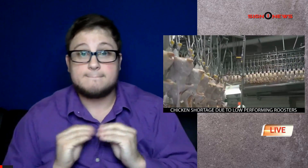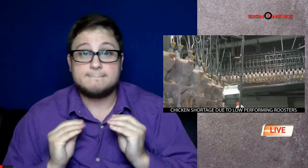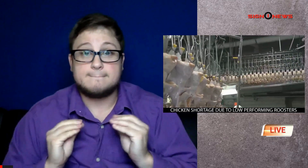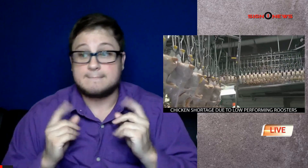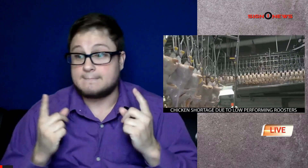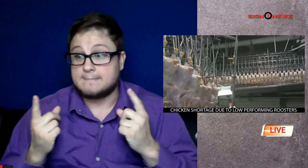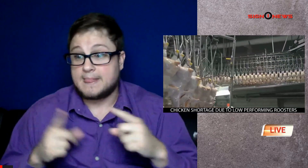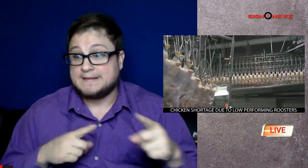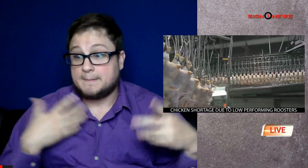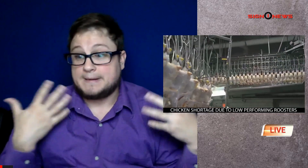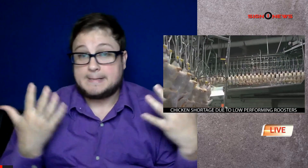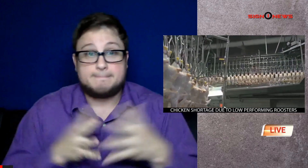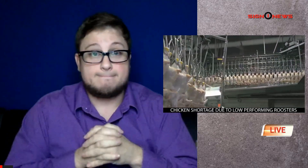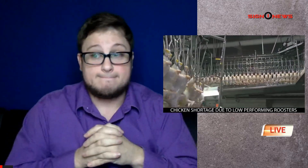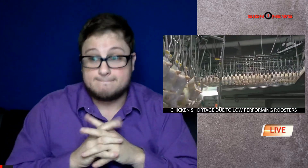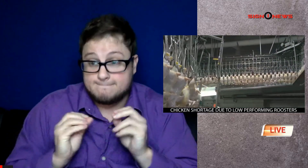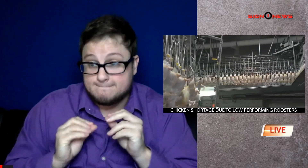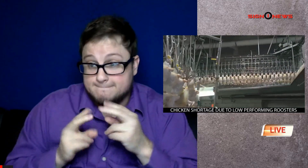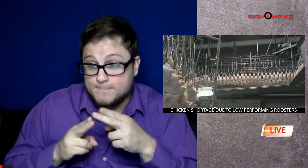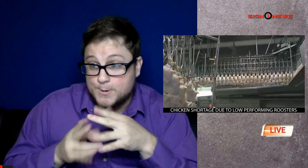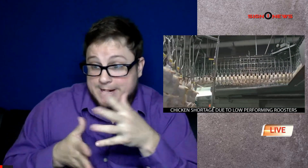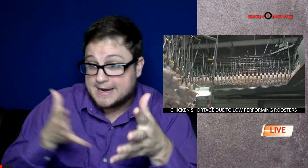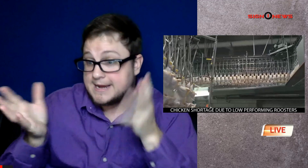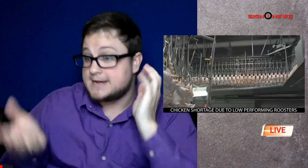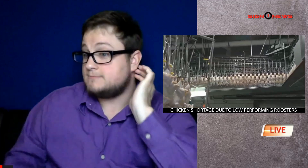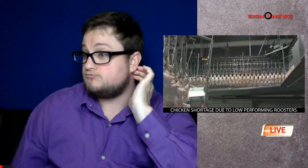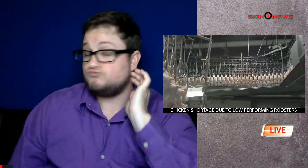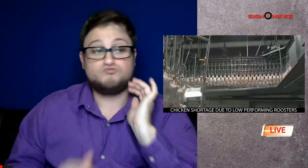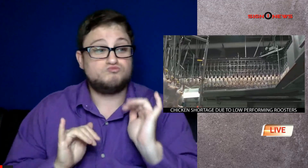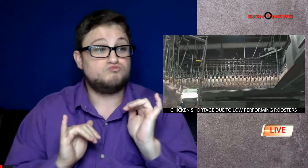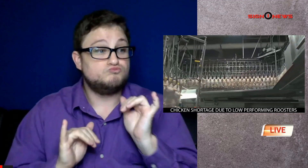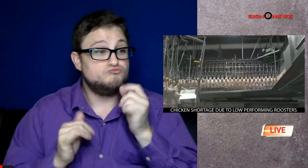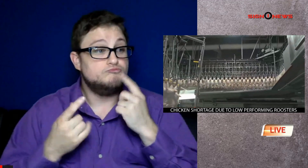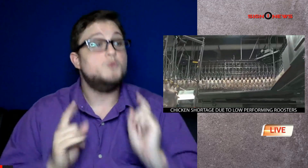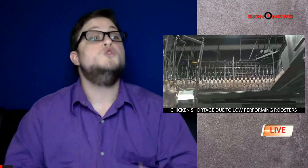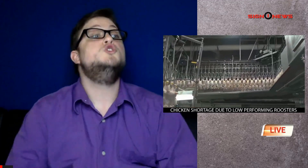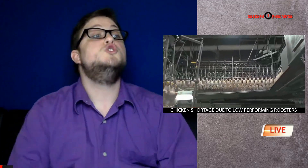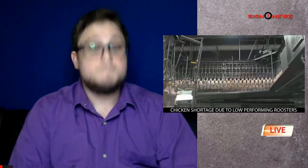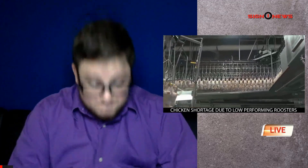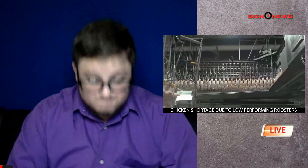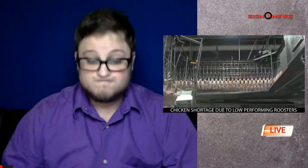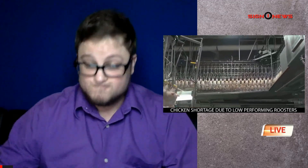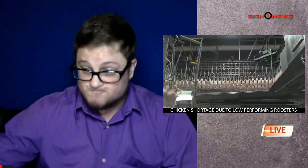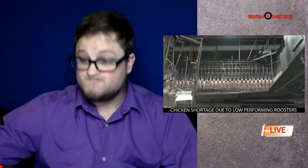let's just say he's lacking the skills to produce hatchlings